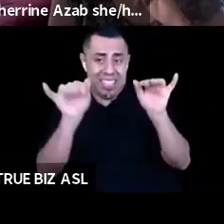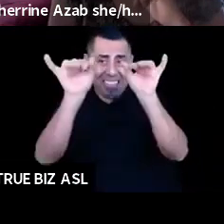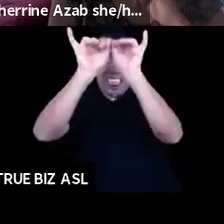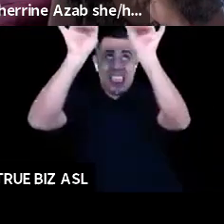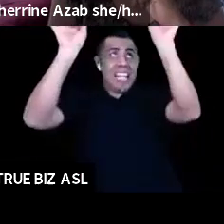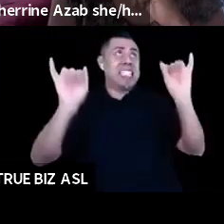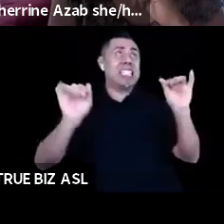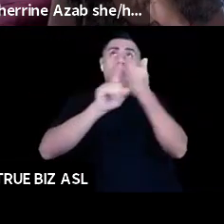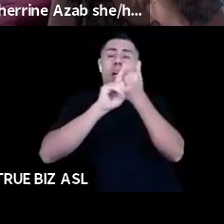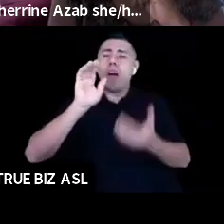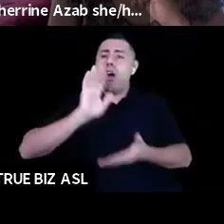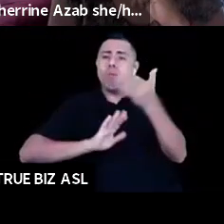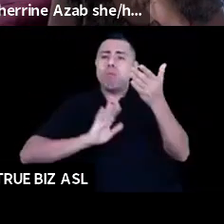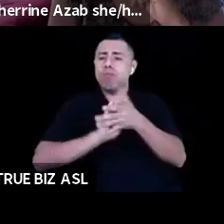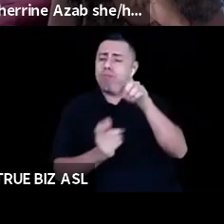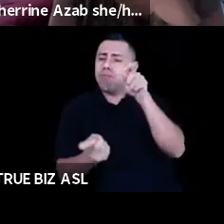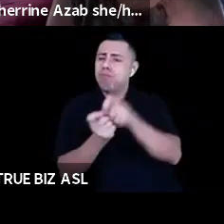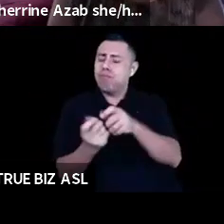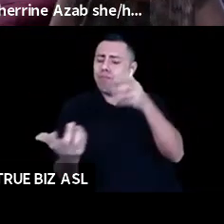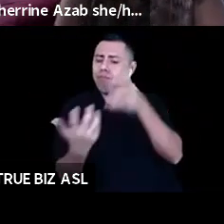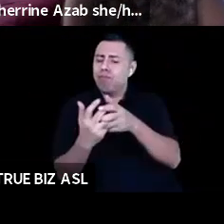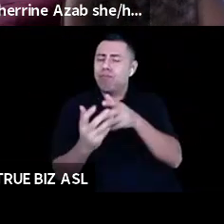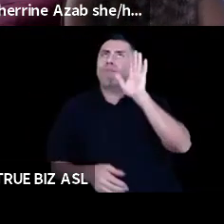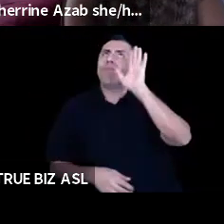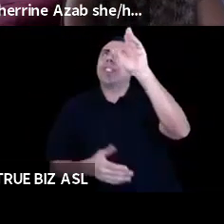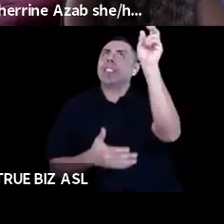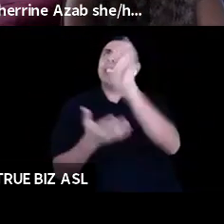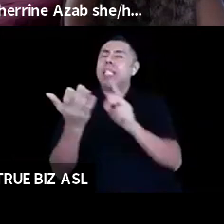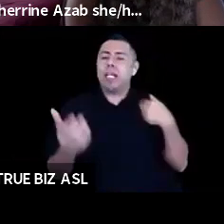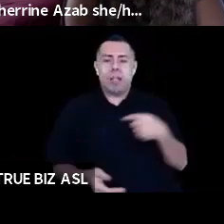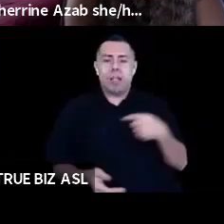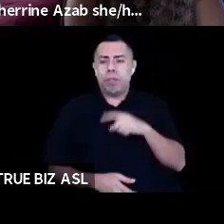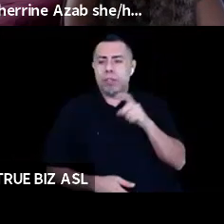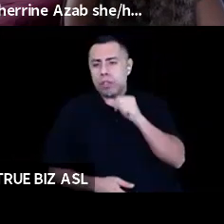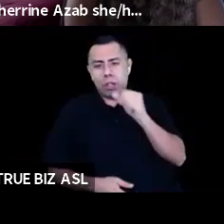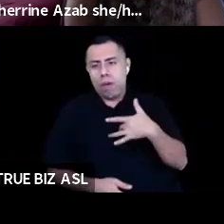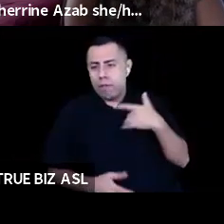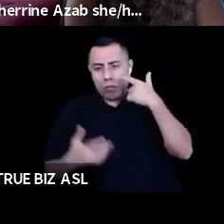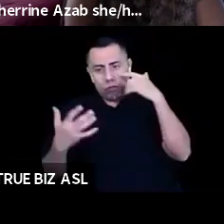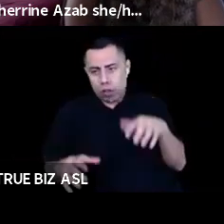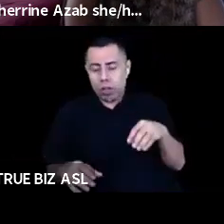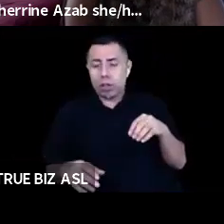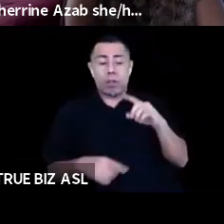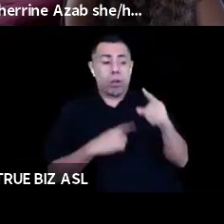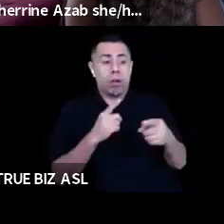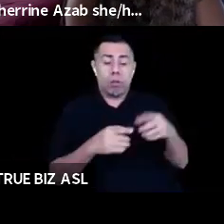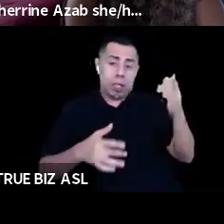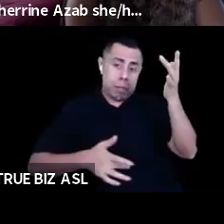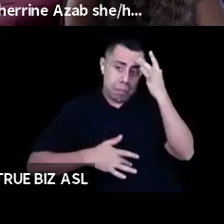Um, and so it's, you know, no shock that in a pandemic, the, uh, the many of the